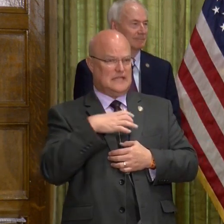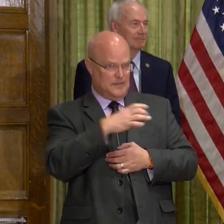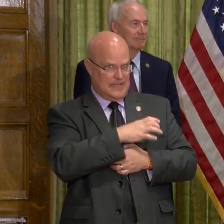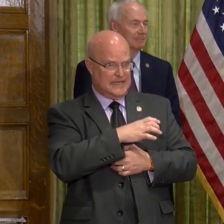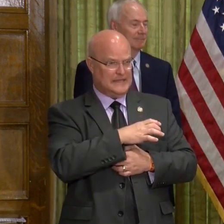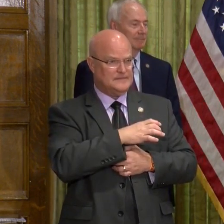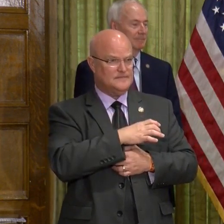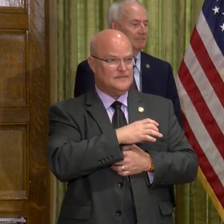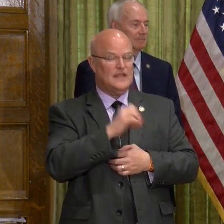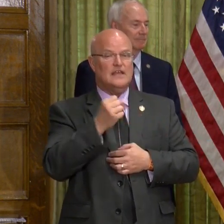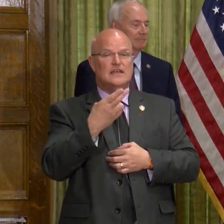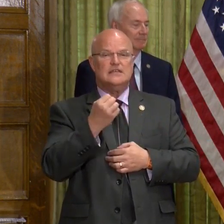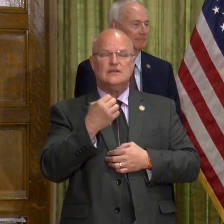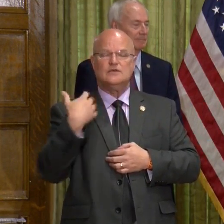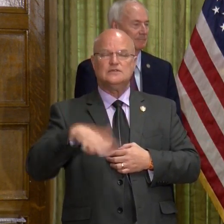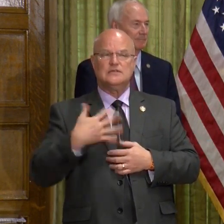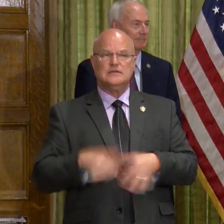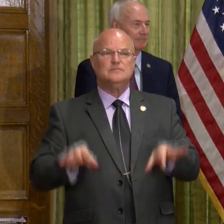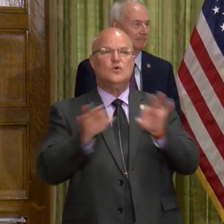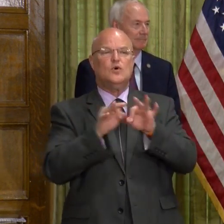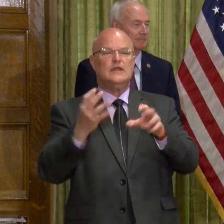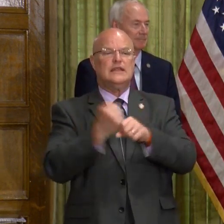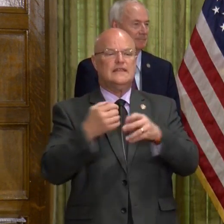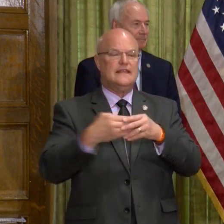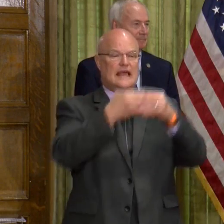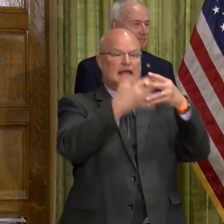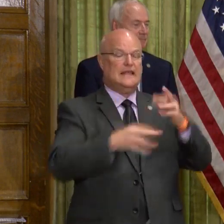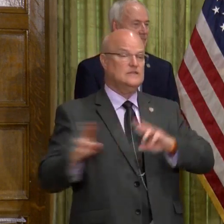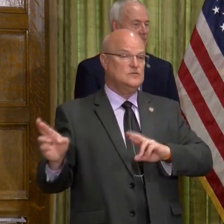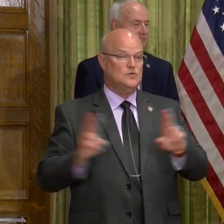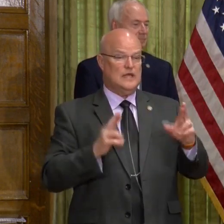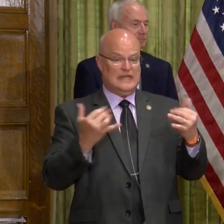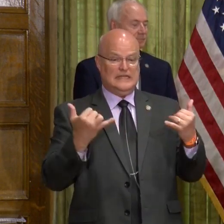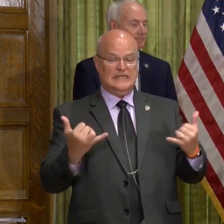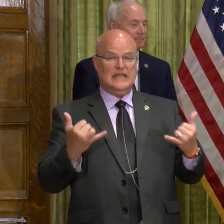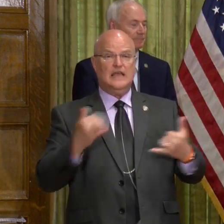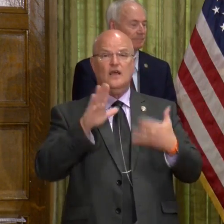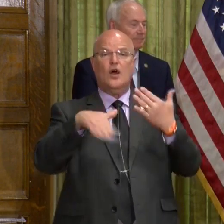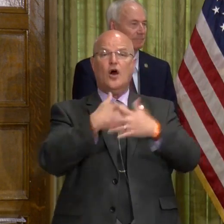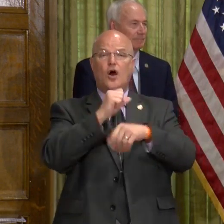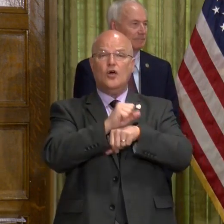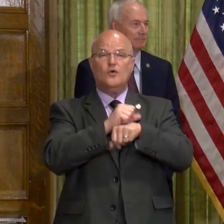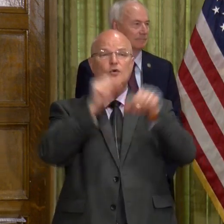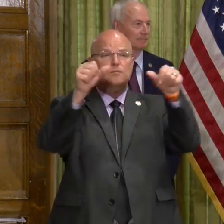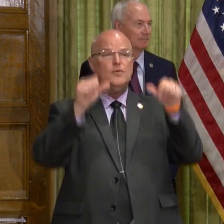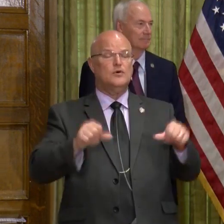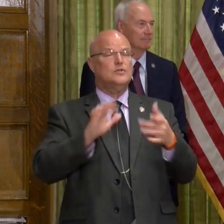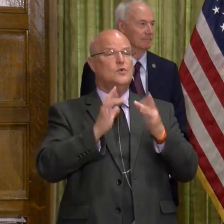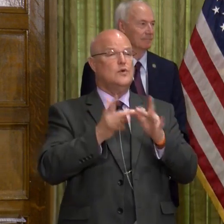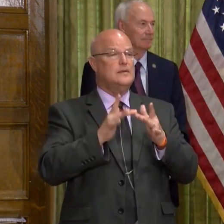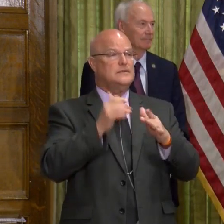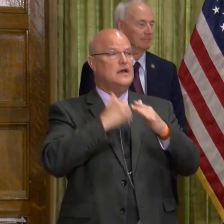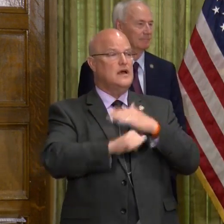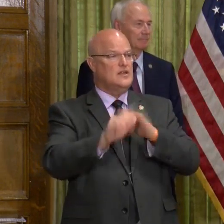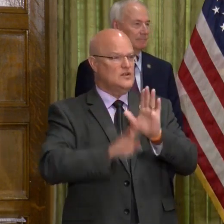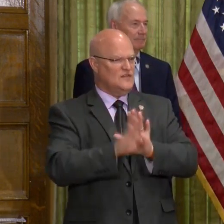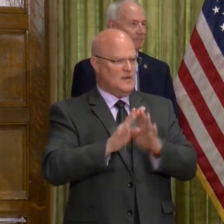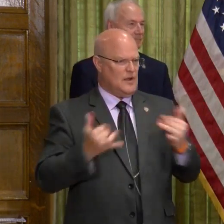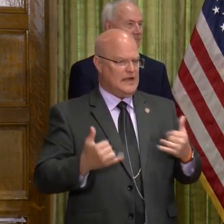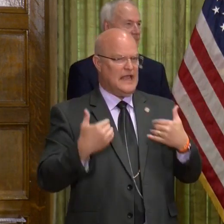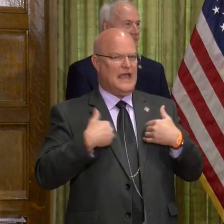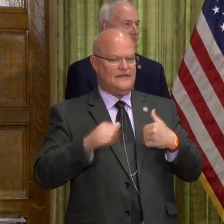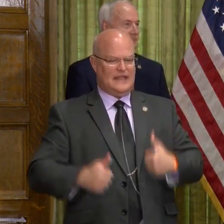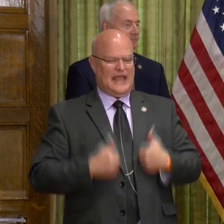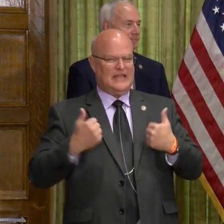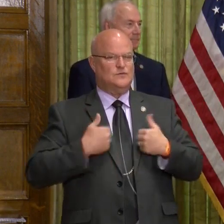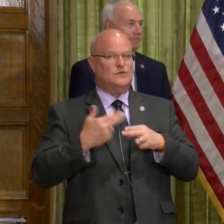And she was instrumental in getting these guidelines ready today. All of our work will be posted to a website that's under development. We'll have that